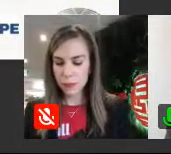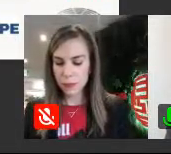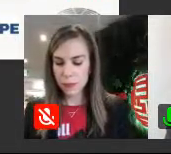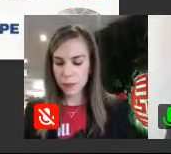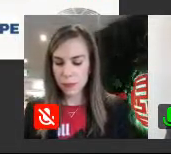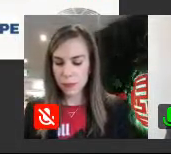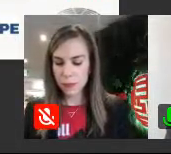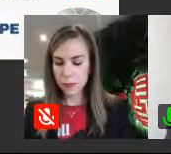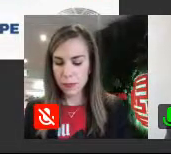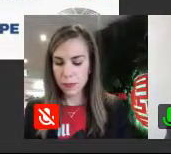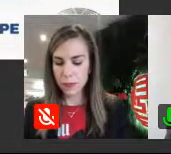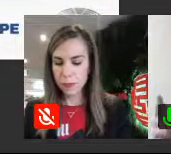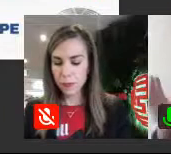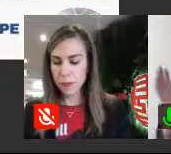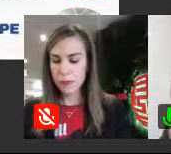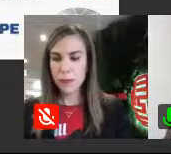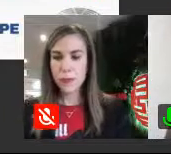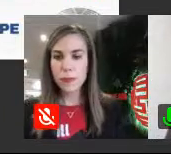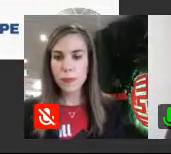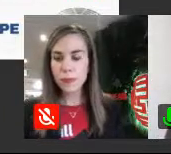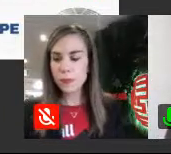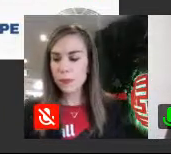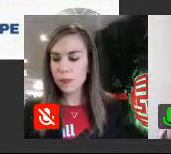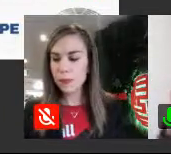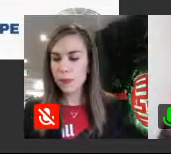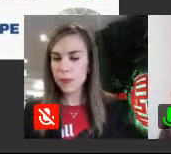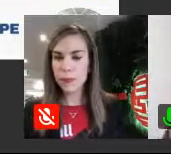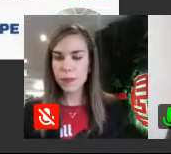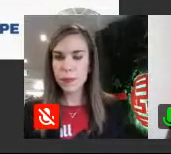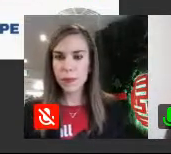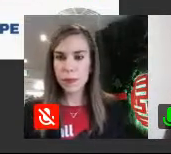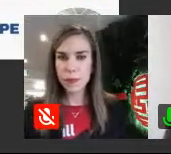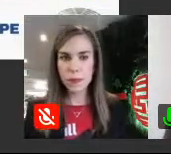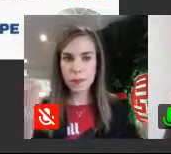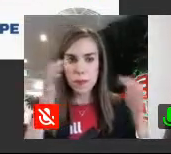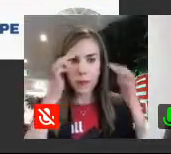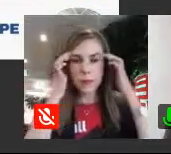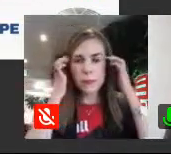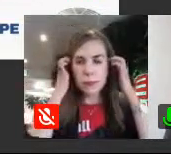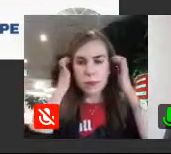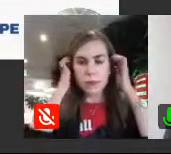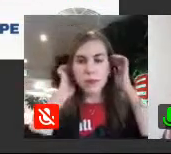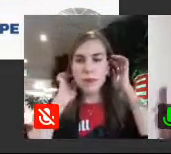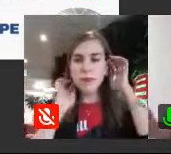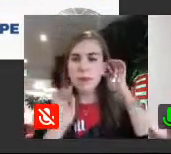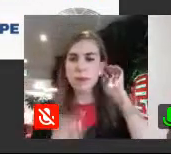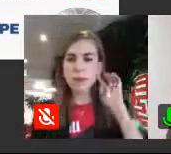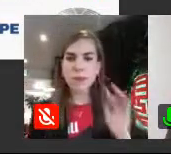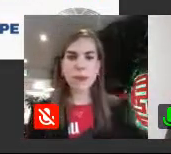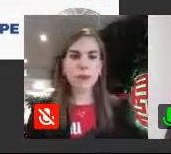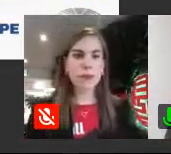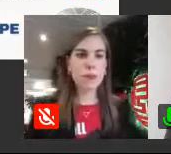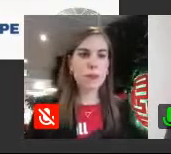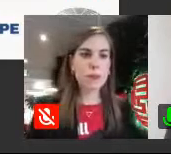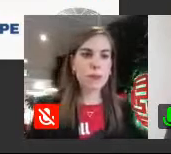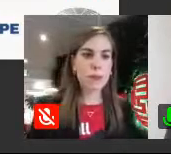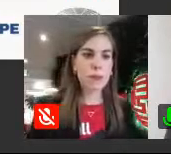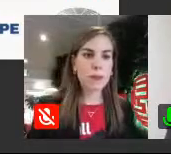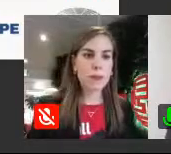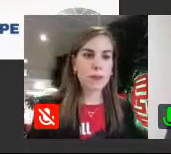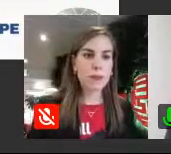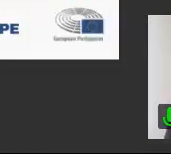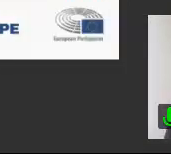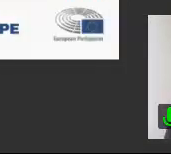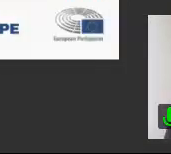indicators. And we include several social factors, employment conditions, availability